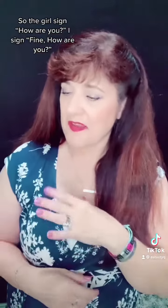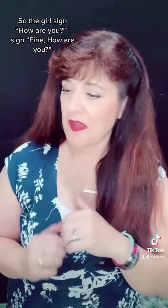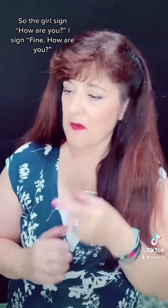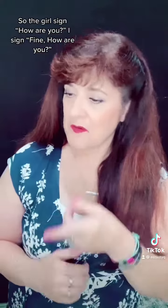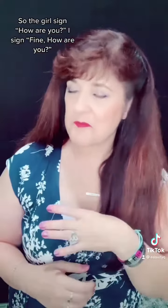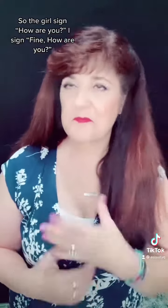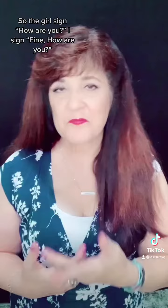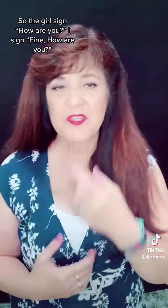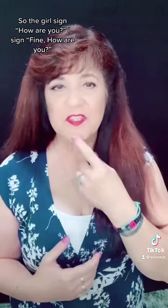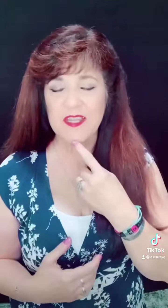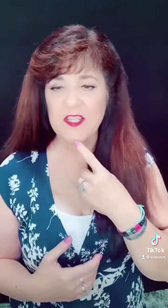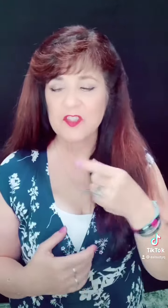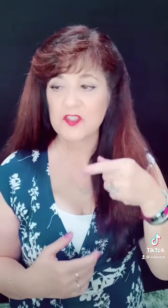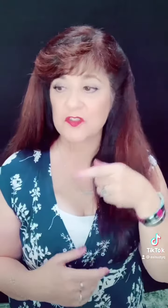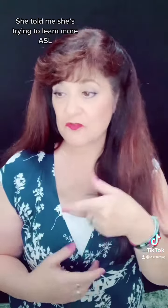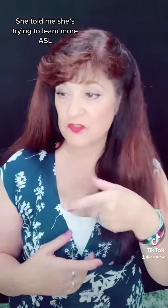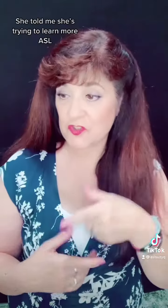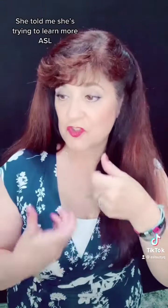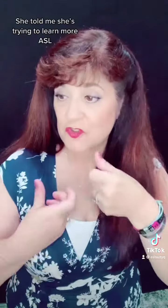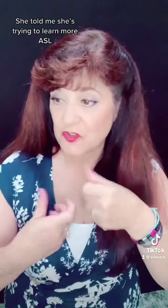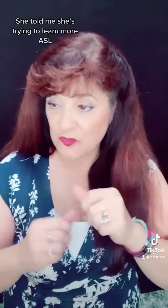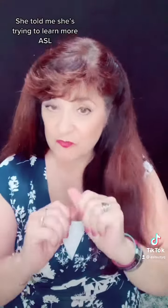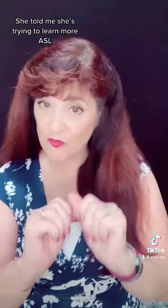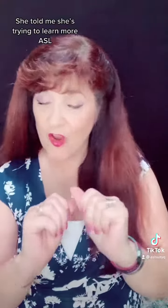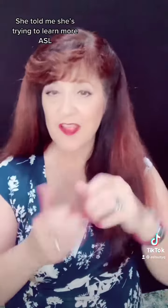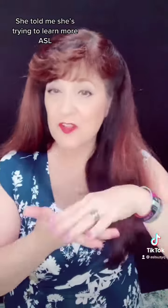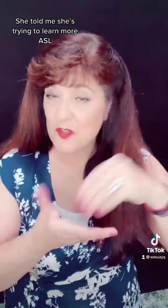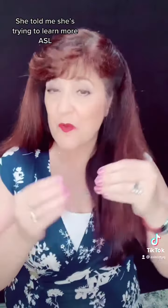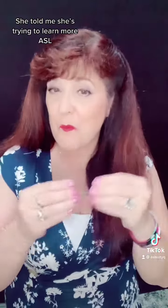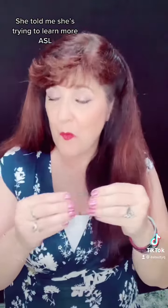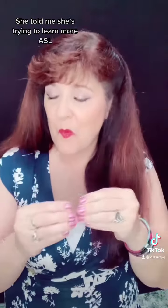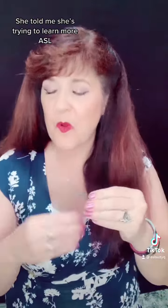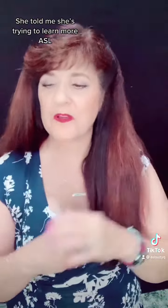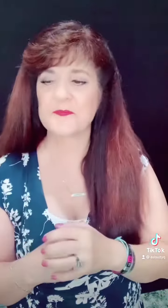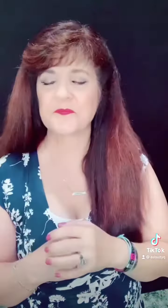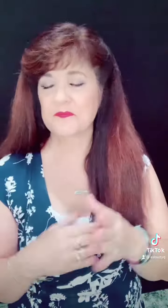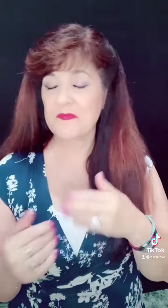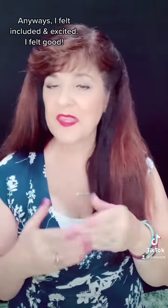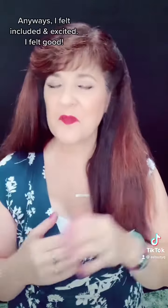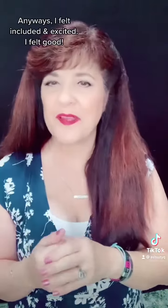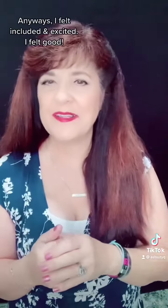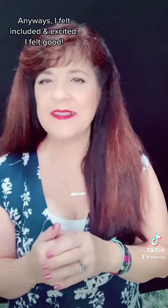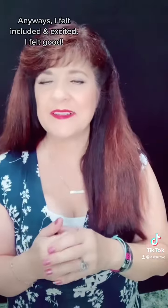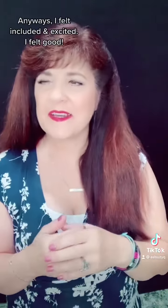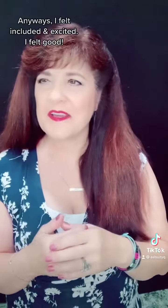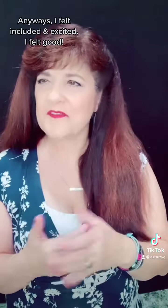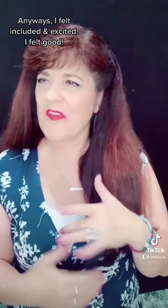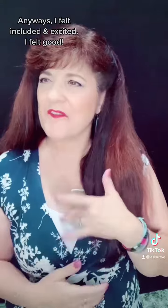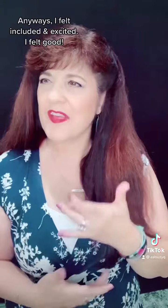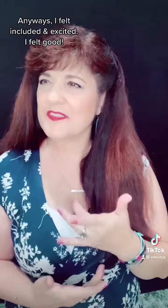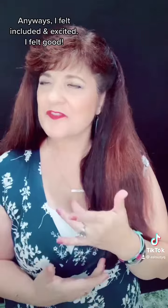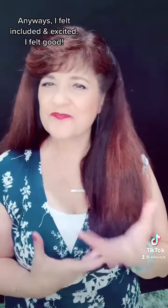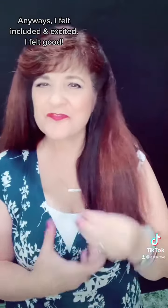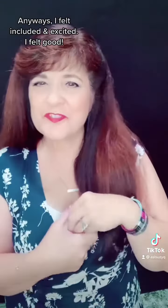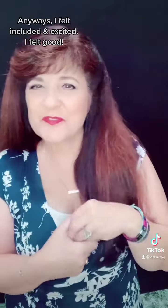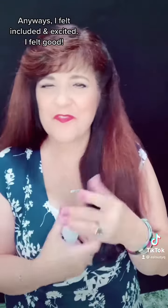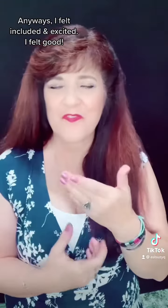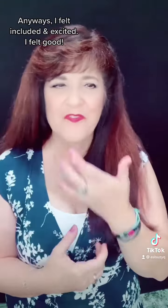I sign fine. How are you? told me she's trying to learn more AFL. Anyways, I felt included and excited.